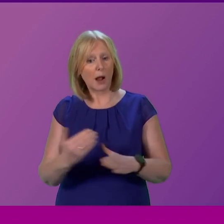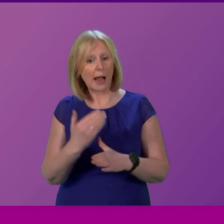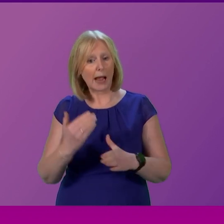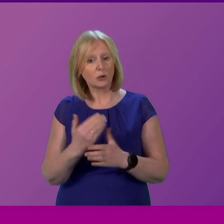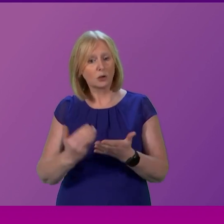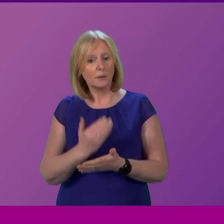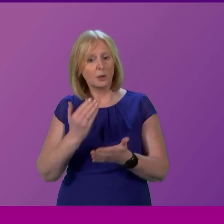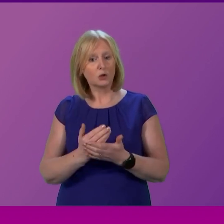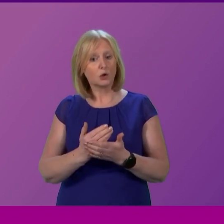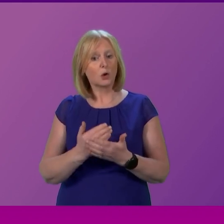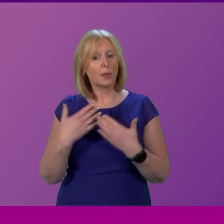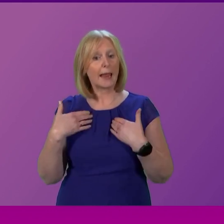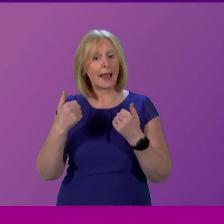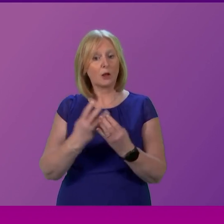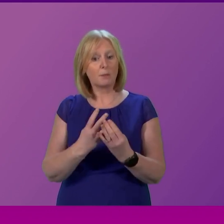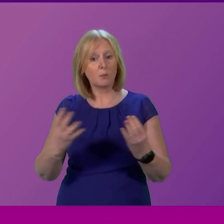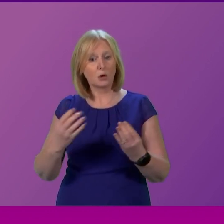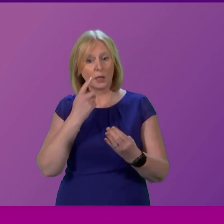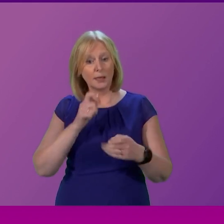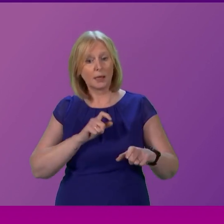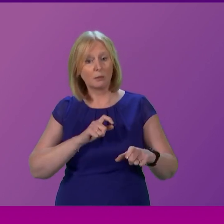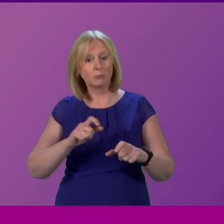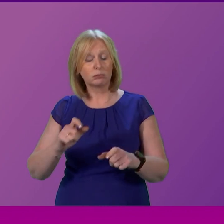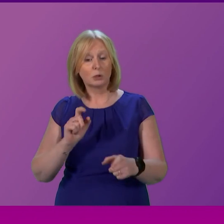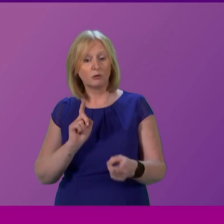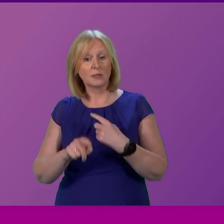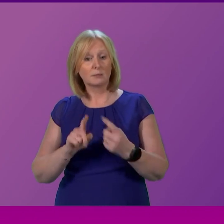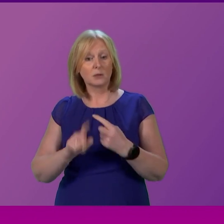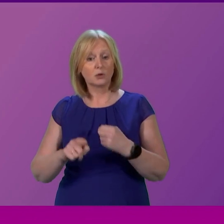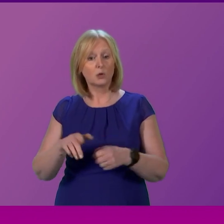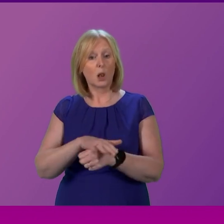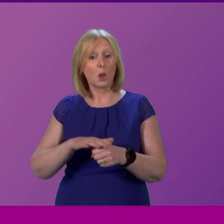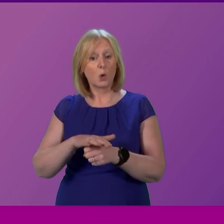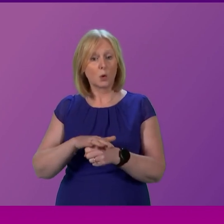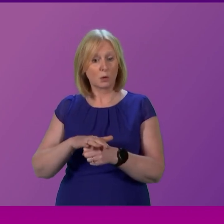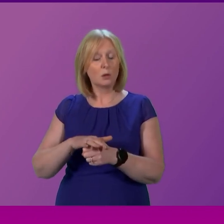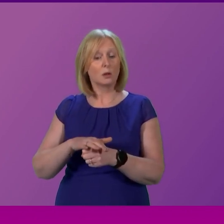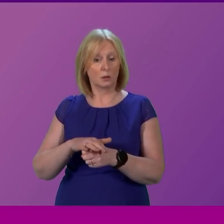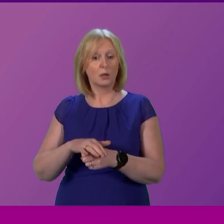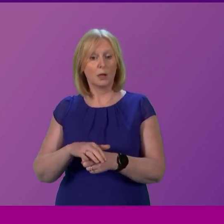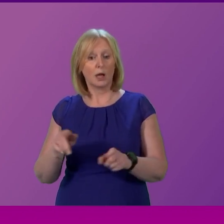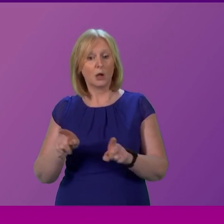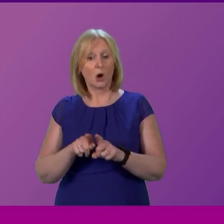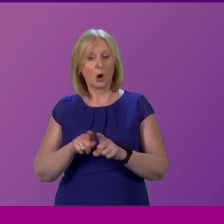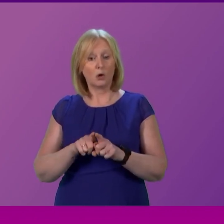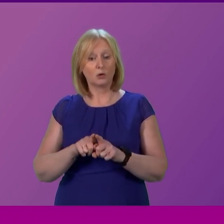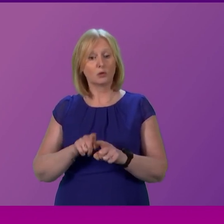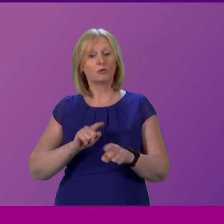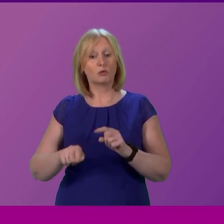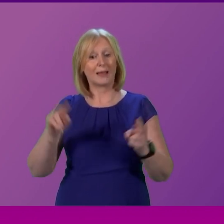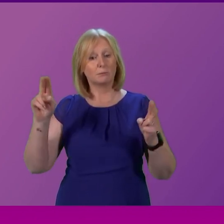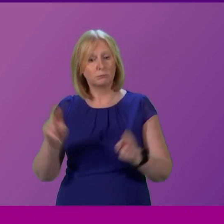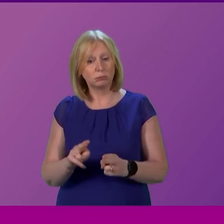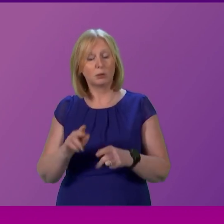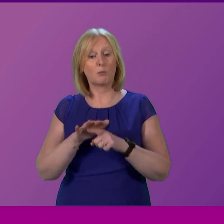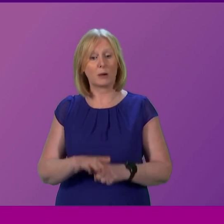ensure health boards retain the ability to respond to local circumstances and alleviate some of the unique pressures they may be